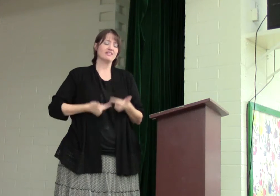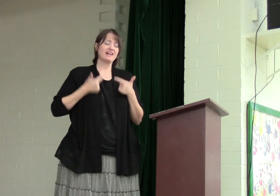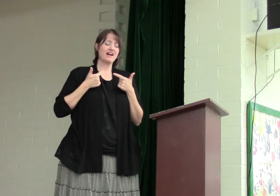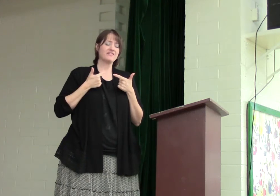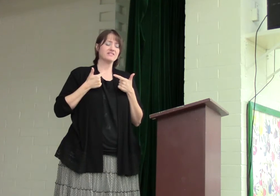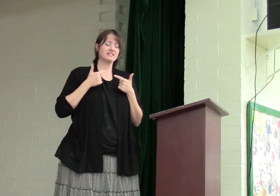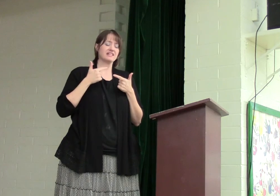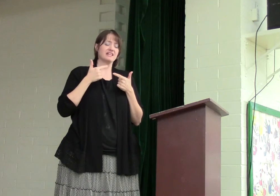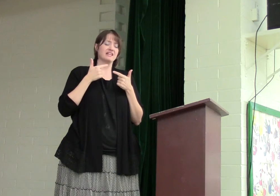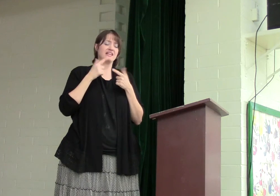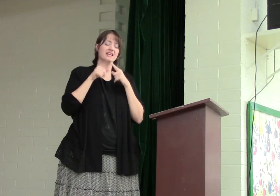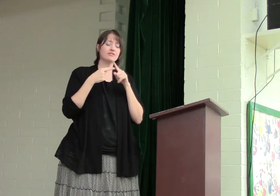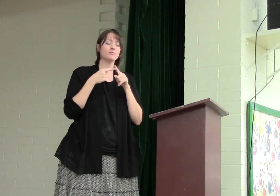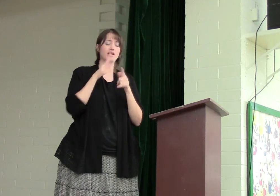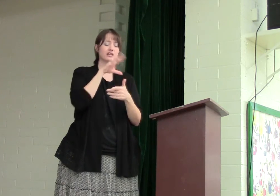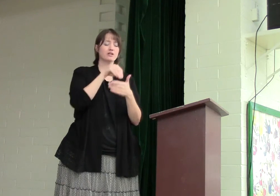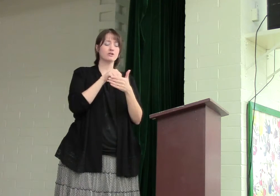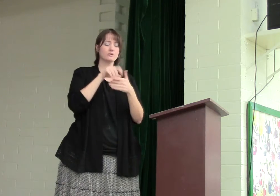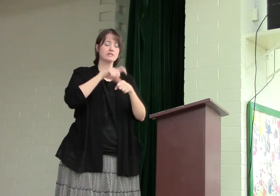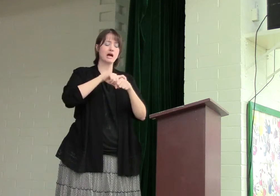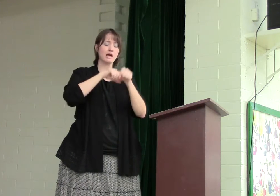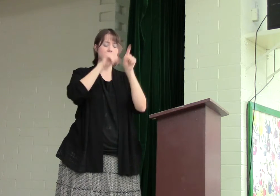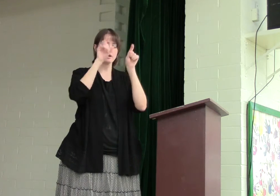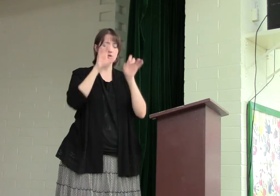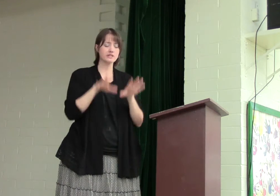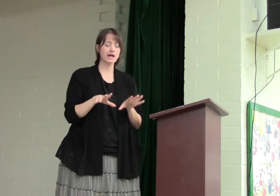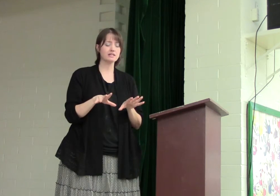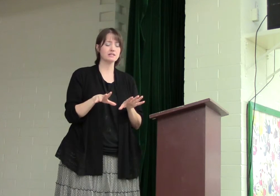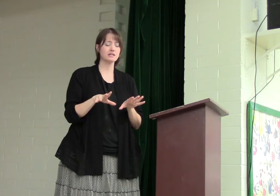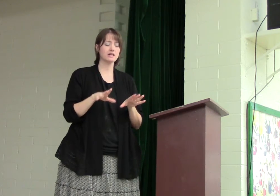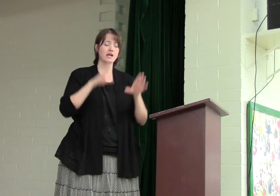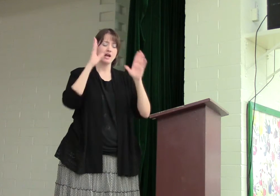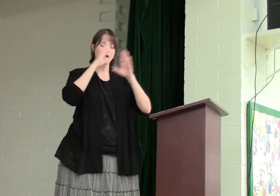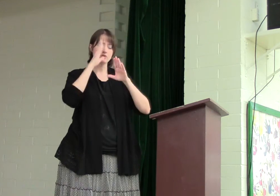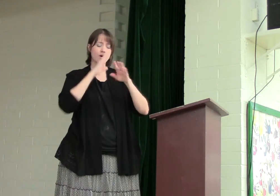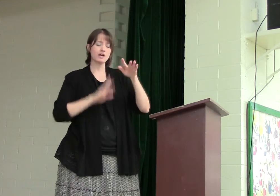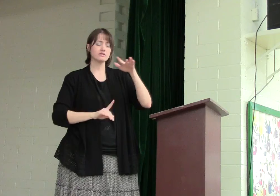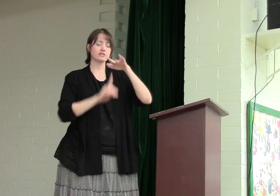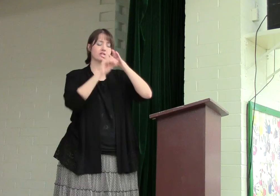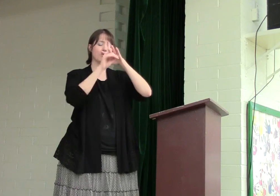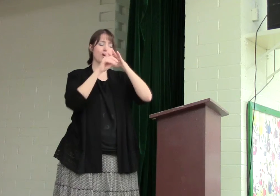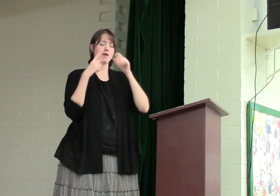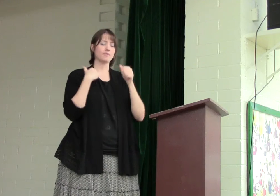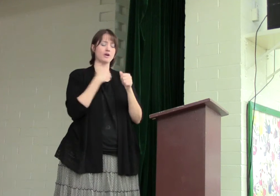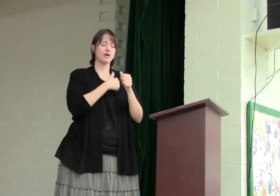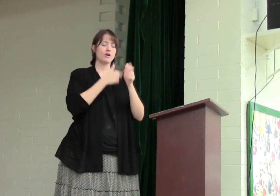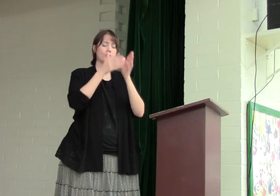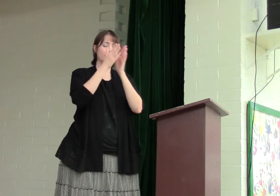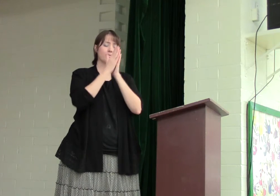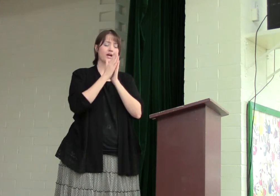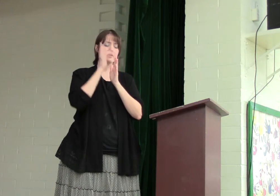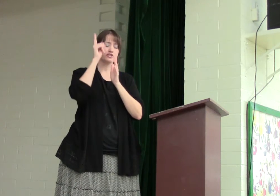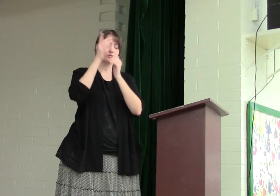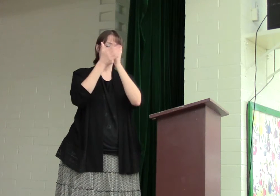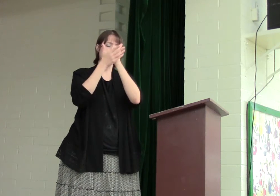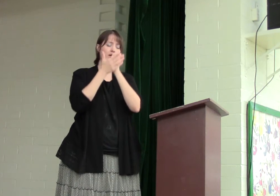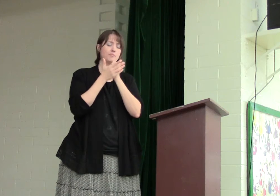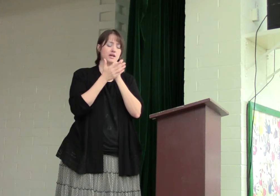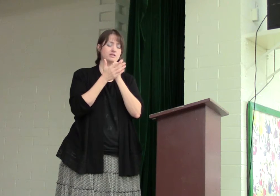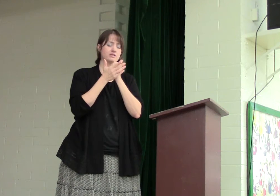lives, even when it includes times that were tested and trials that show up. We pray that you would help us,